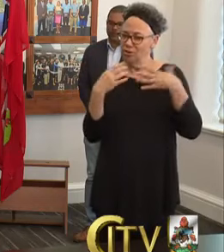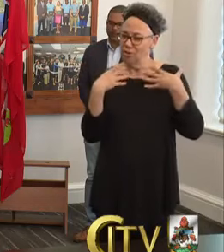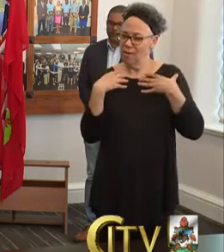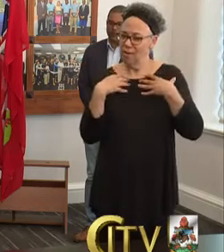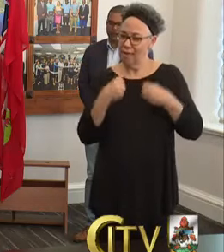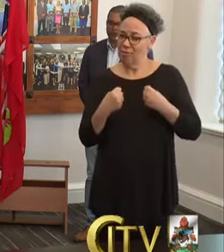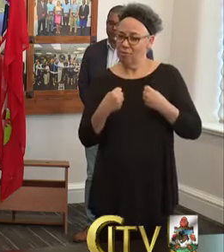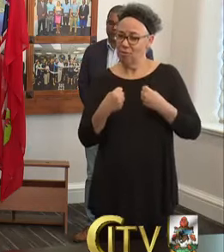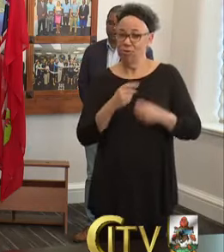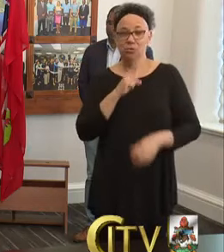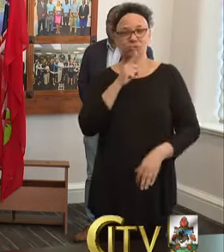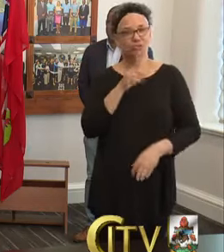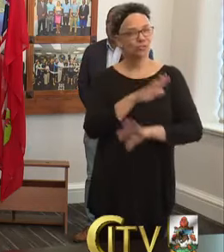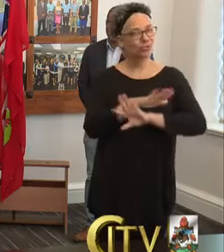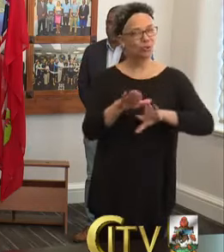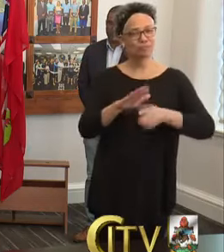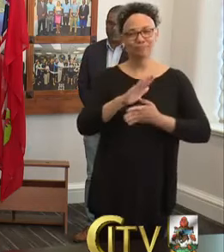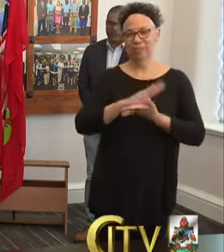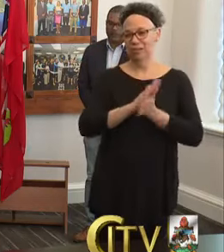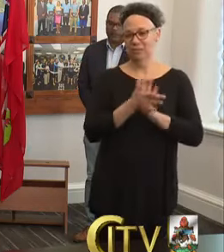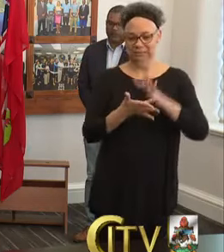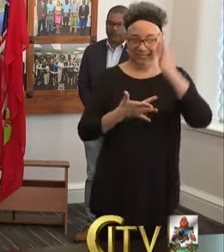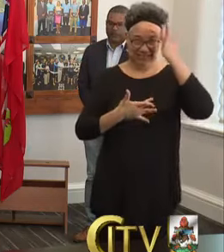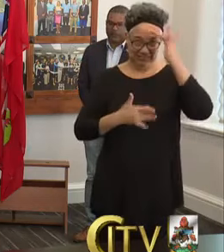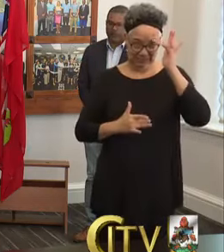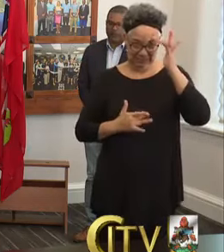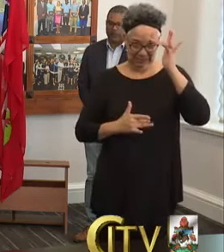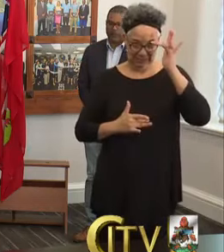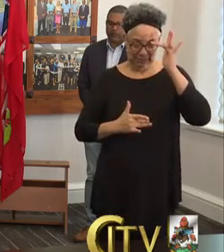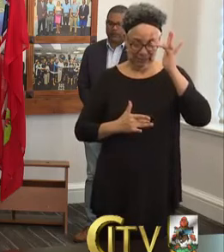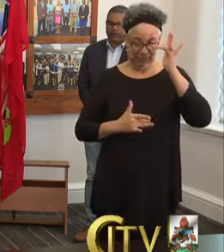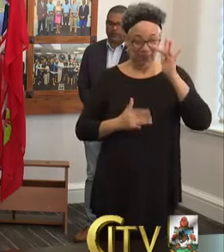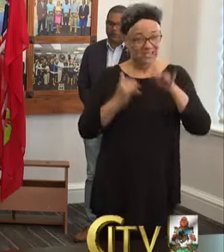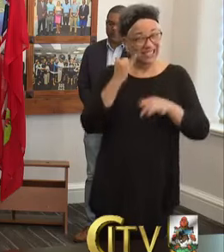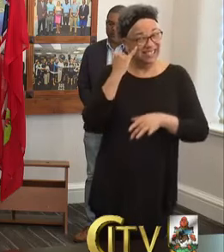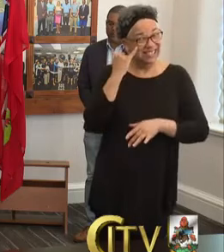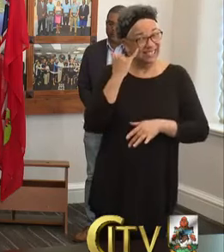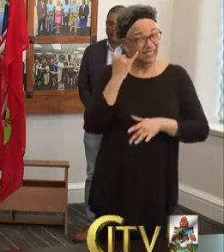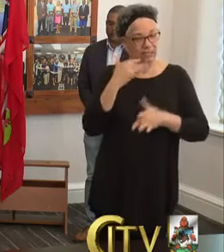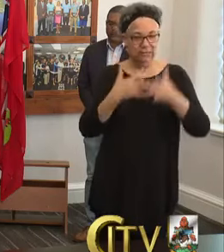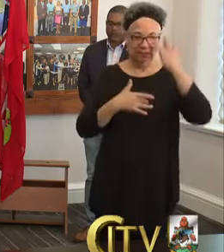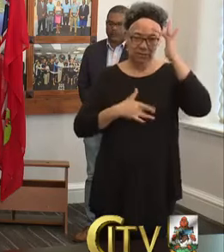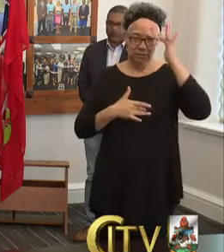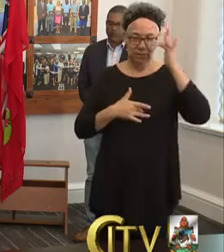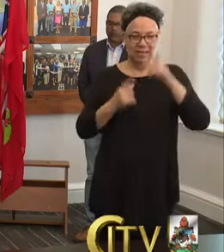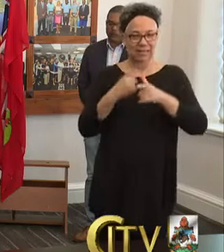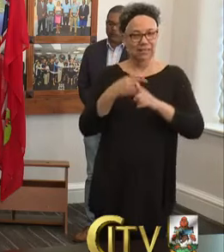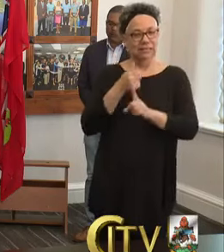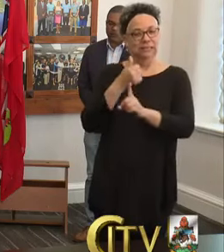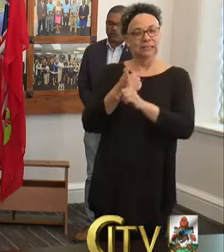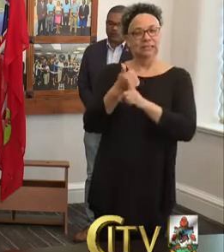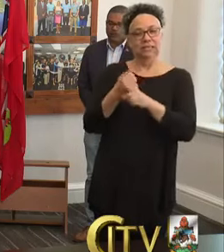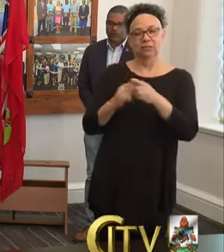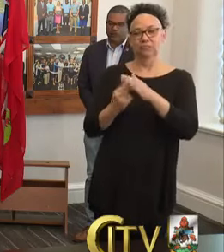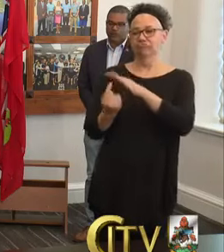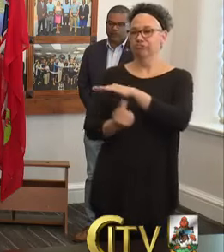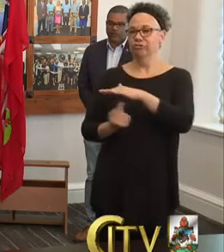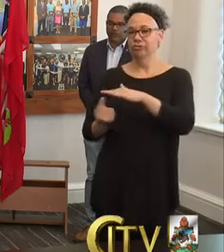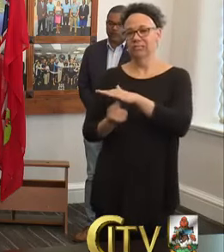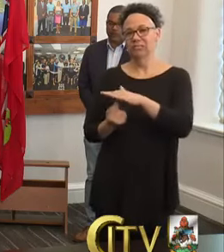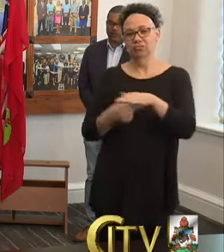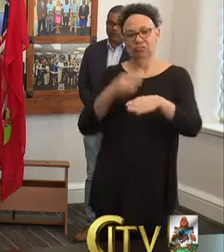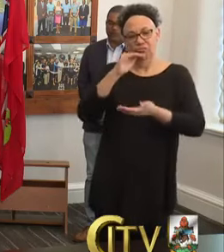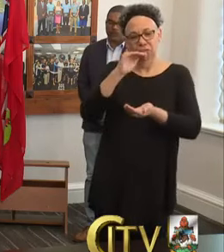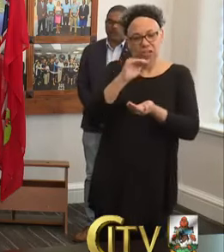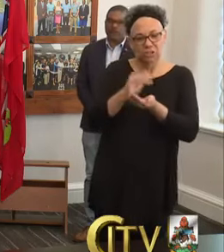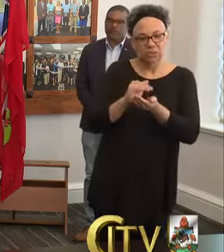sure that you do not get symptoms. If you do get symptoms, the self-quarantine reduces the chance of you giving the coronavirus to the people